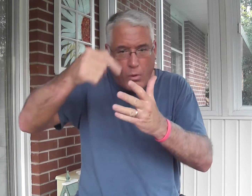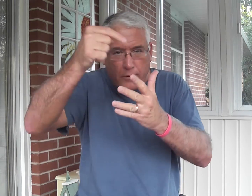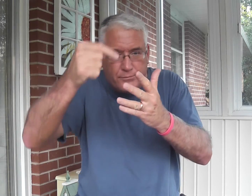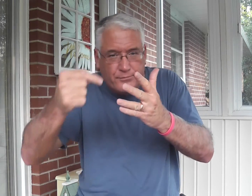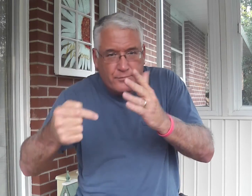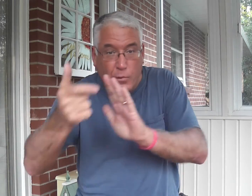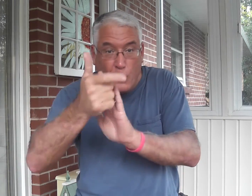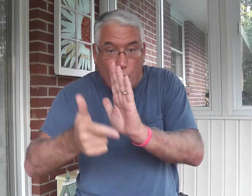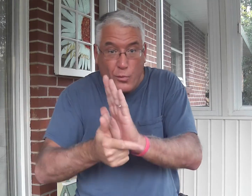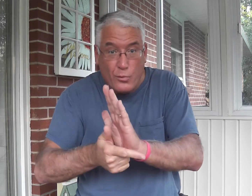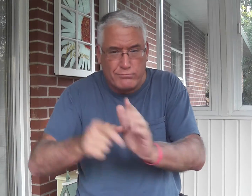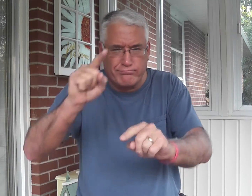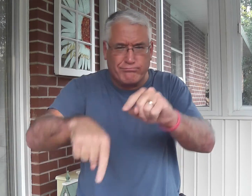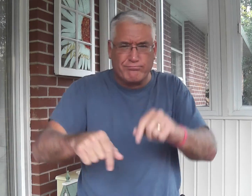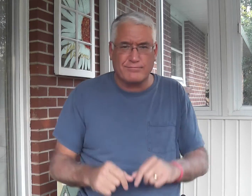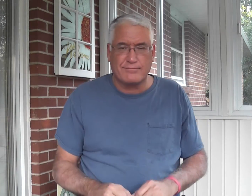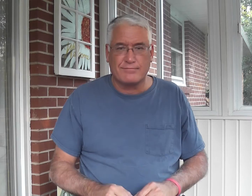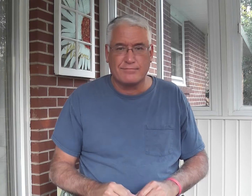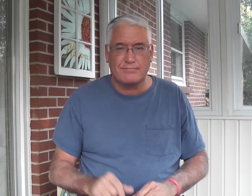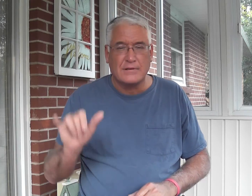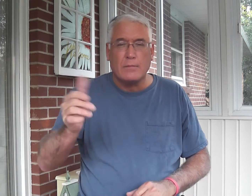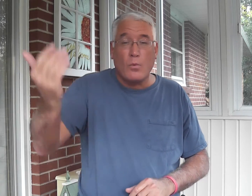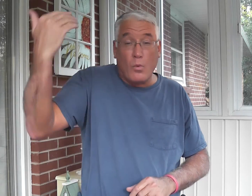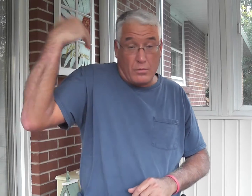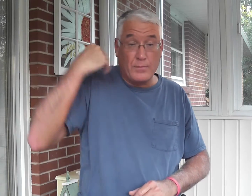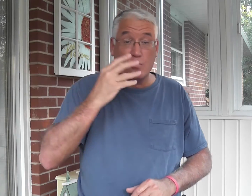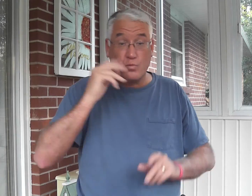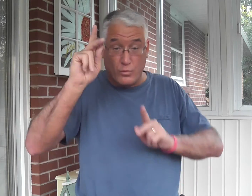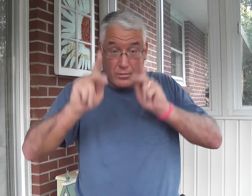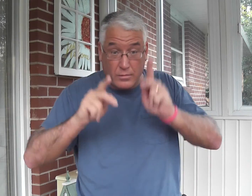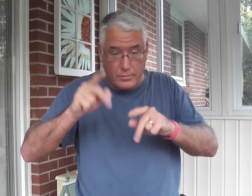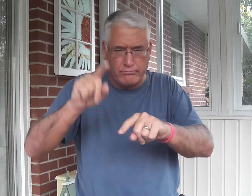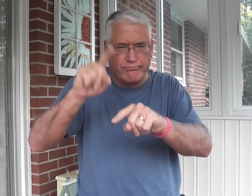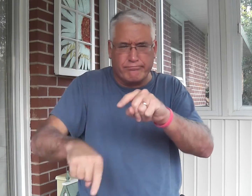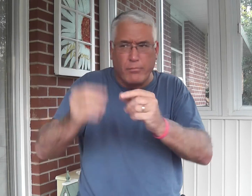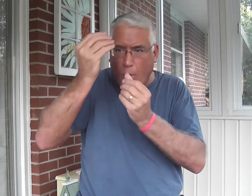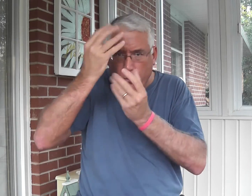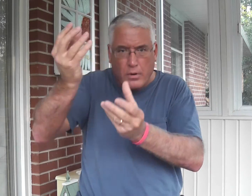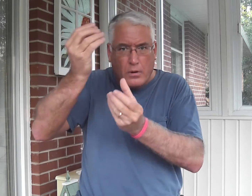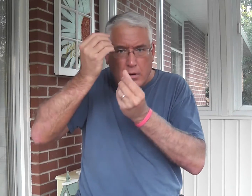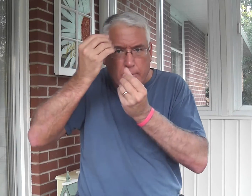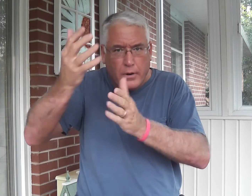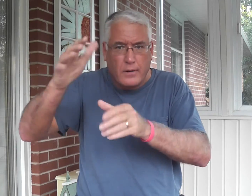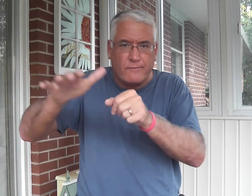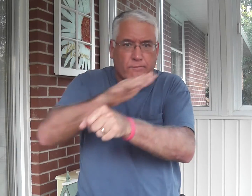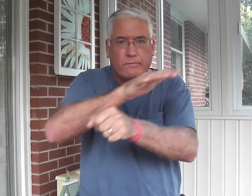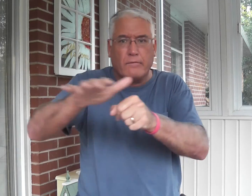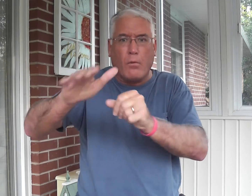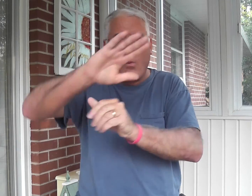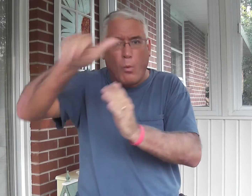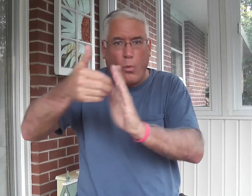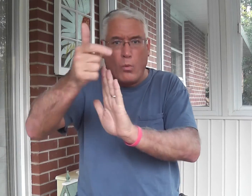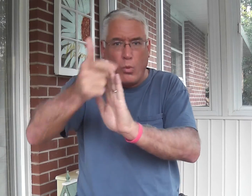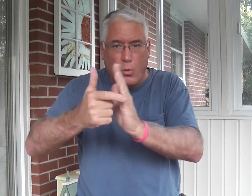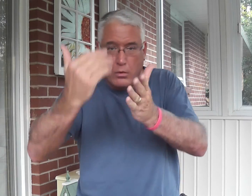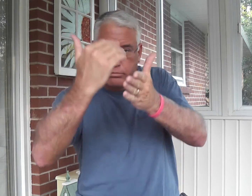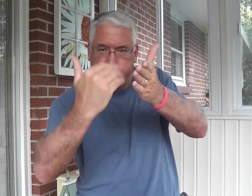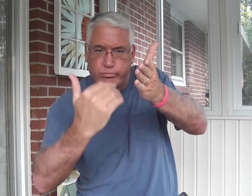We couldn't obey all the laws, and neither could he anyway. People of long ago tried, and they couldn't fulfill all of those